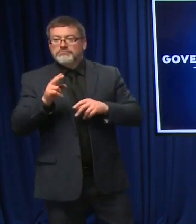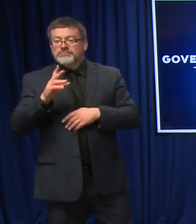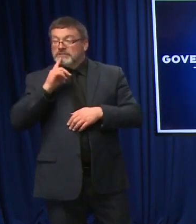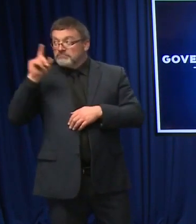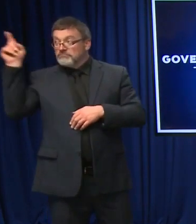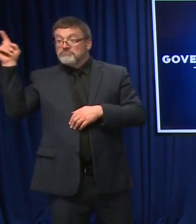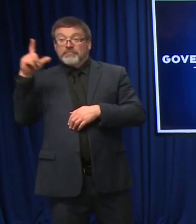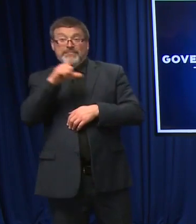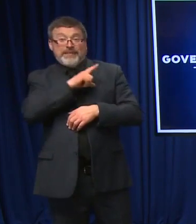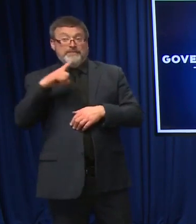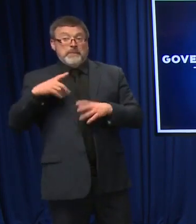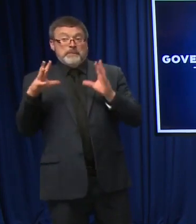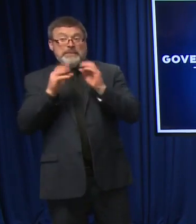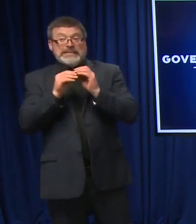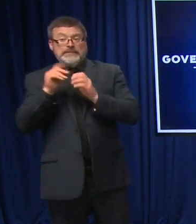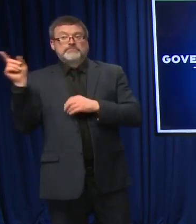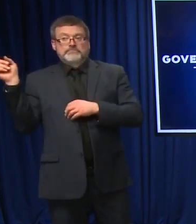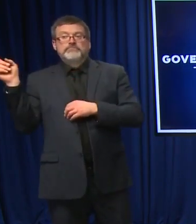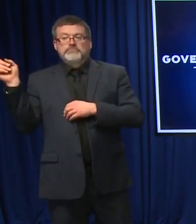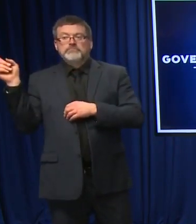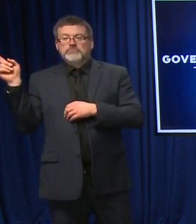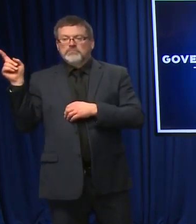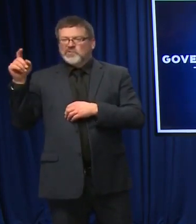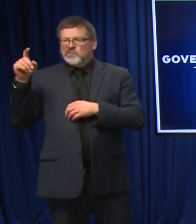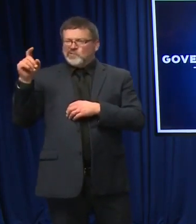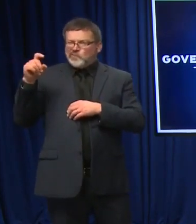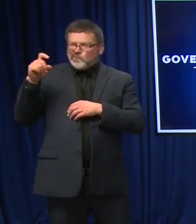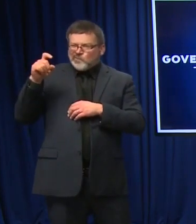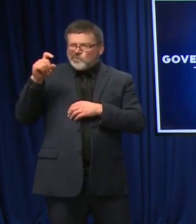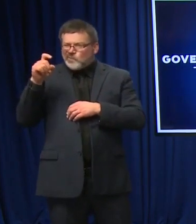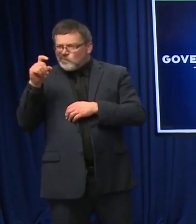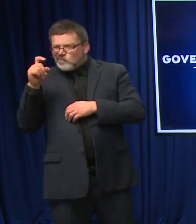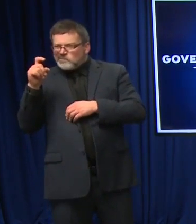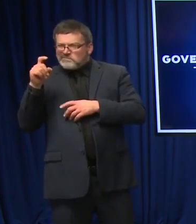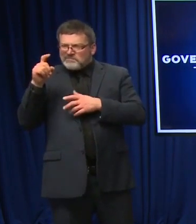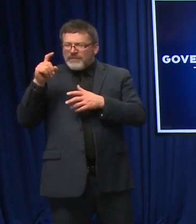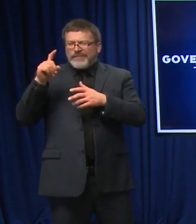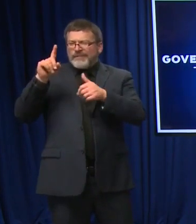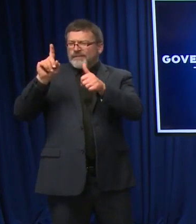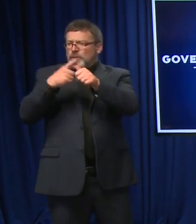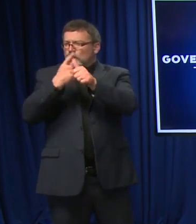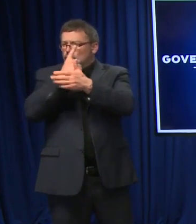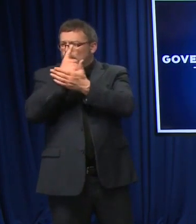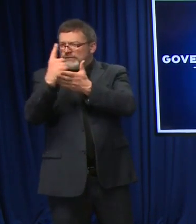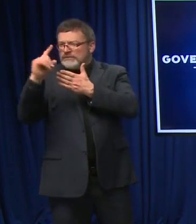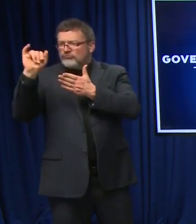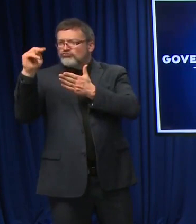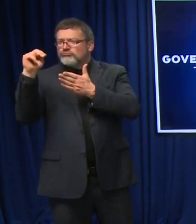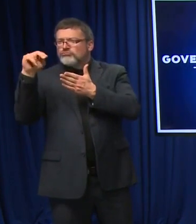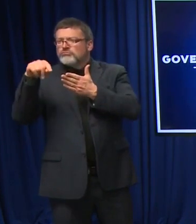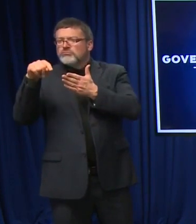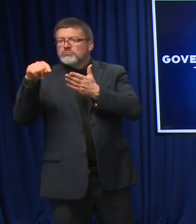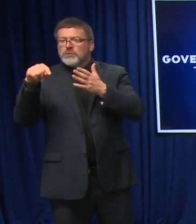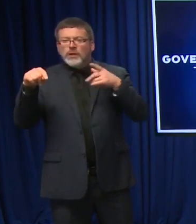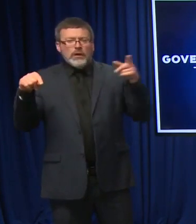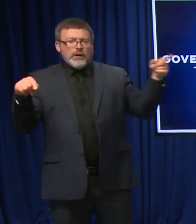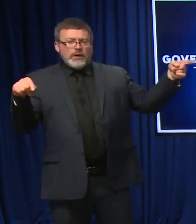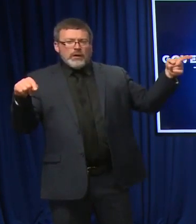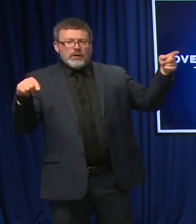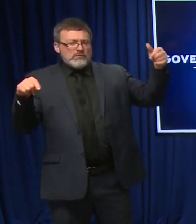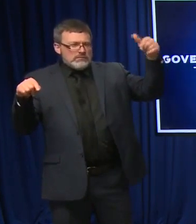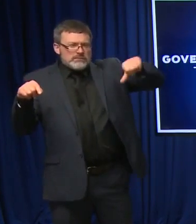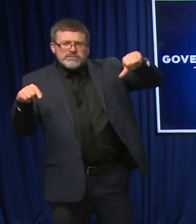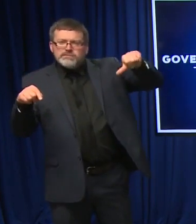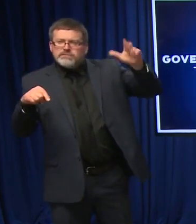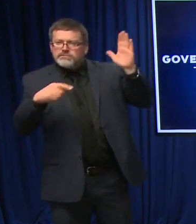The House has scheduled several days in early January to take up the Governor's vetoes and retain bills, and I'm told House leadership